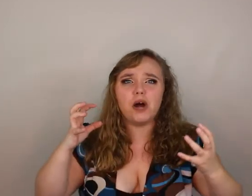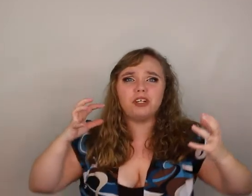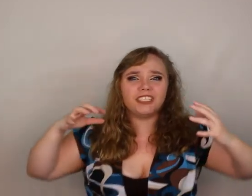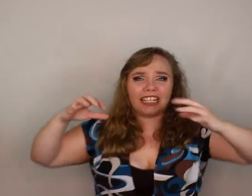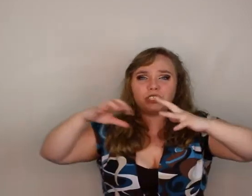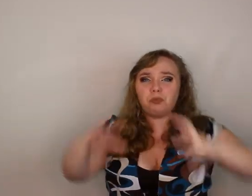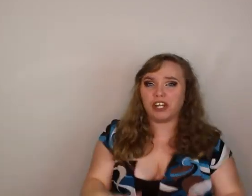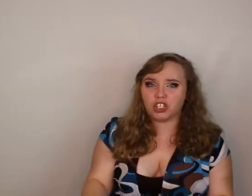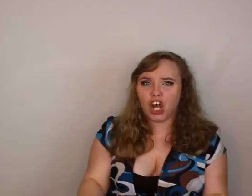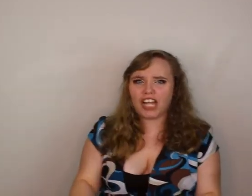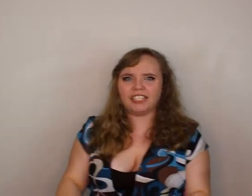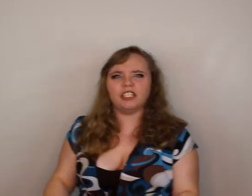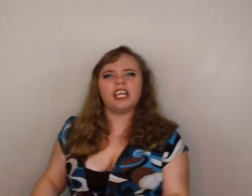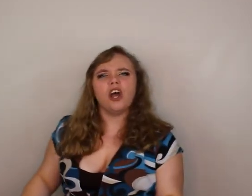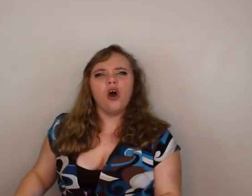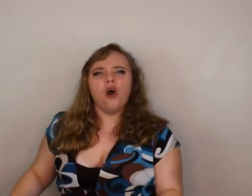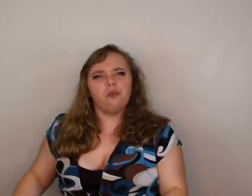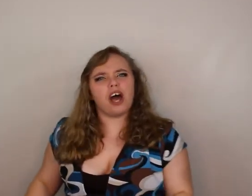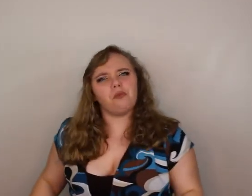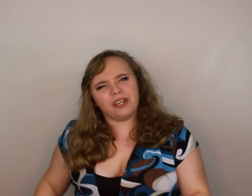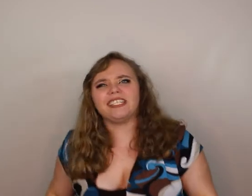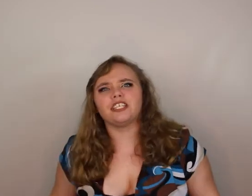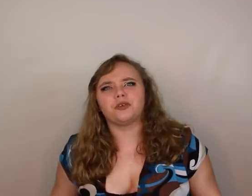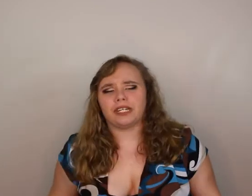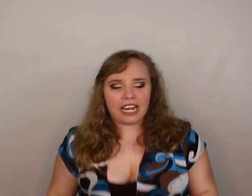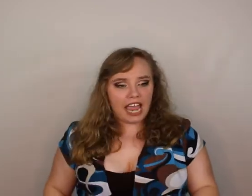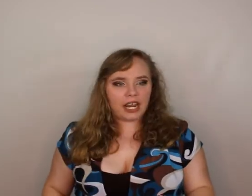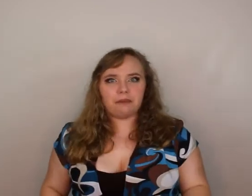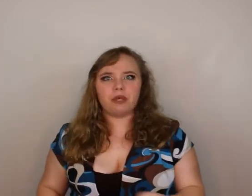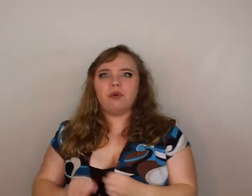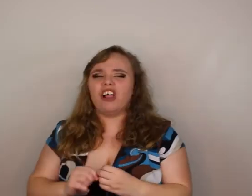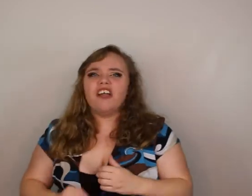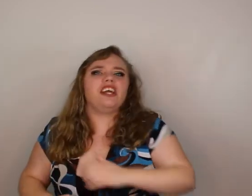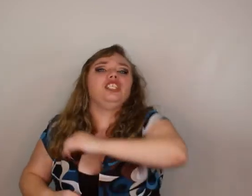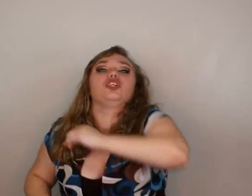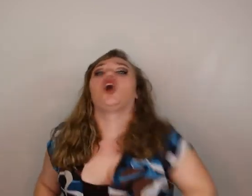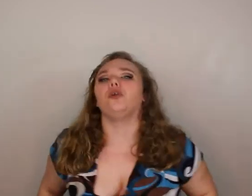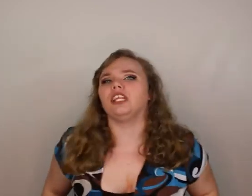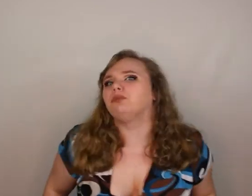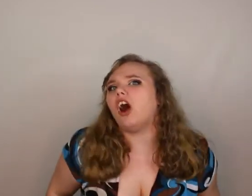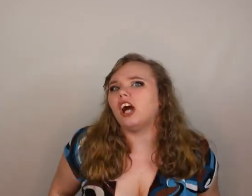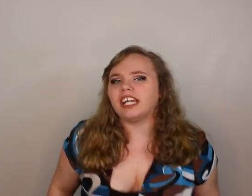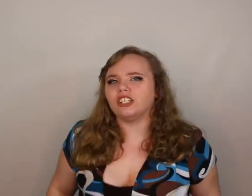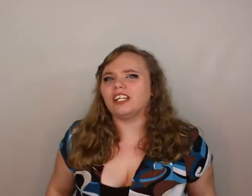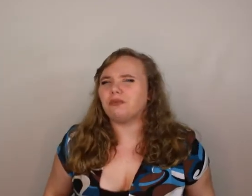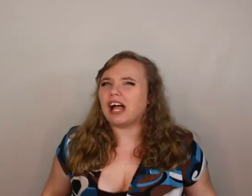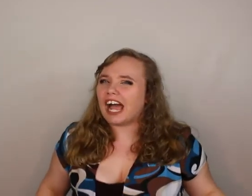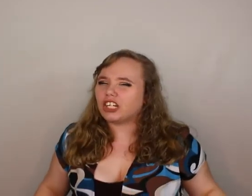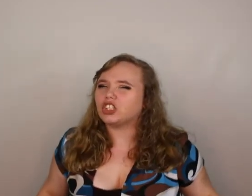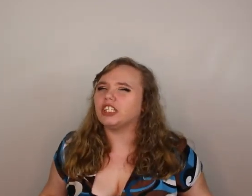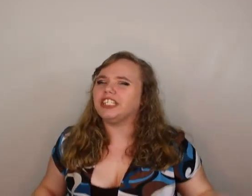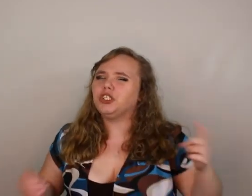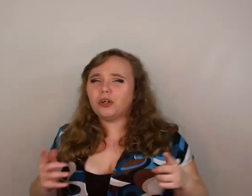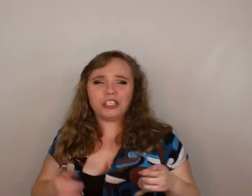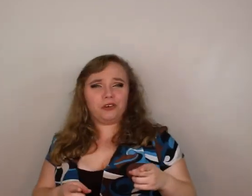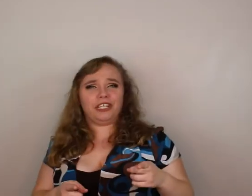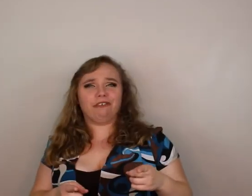sell home goods I swear to god and they're like well we disagree and I'm like well then you're totally wrong and they're like well actually you're totally